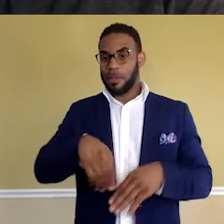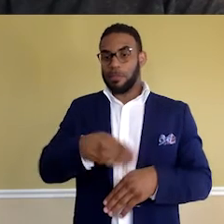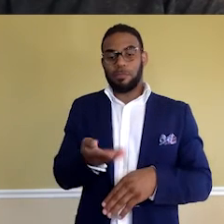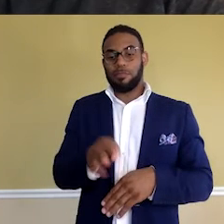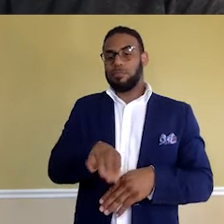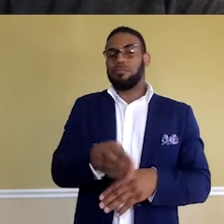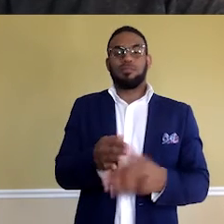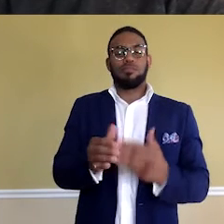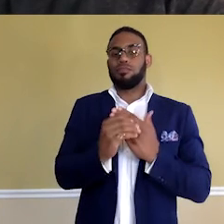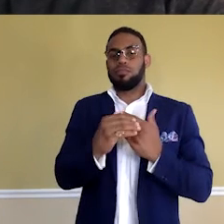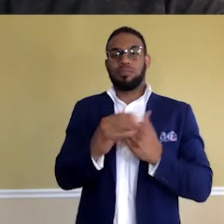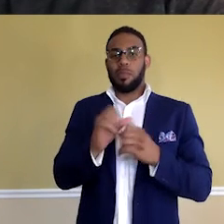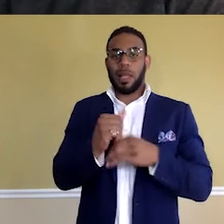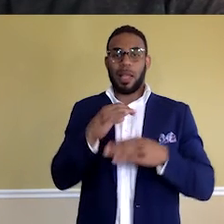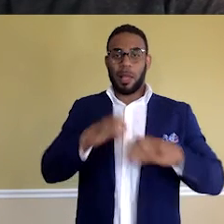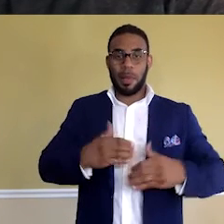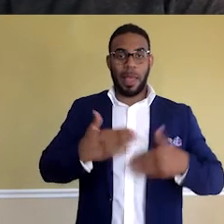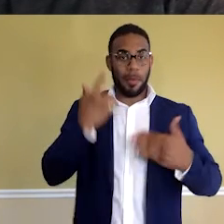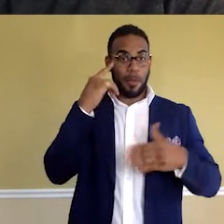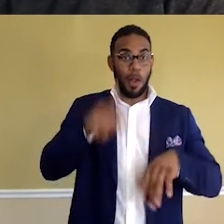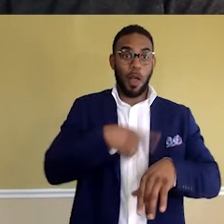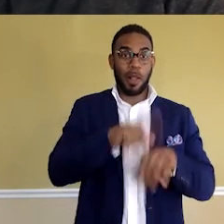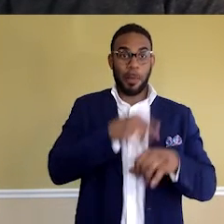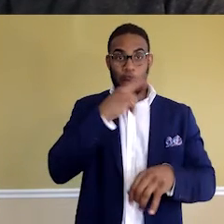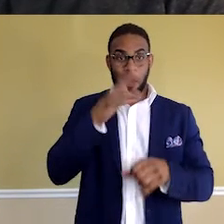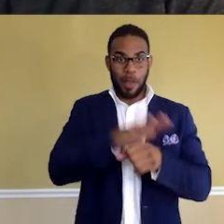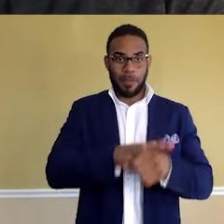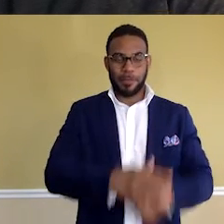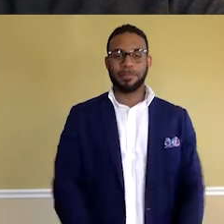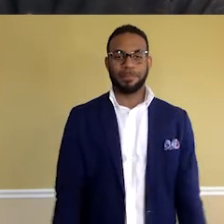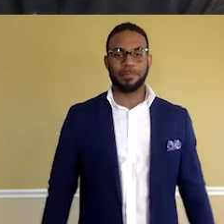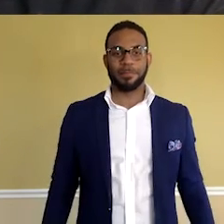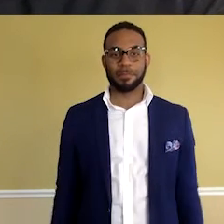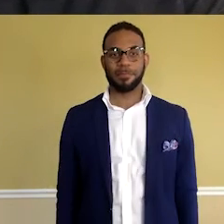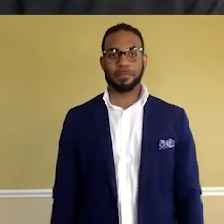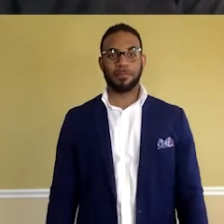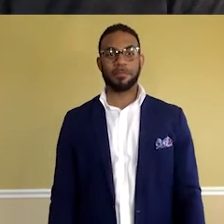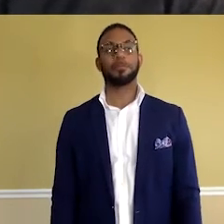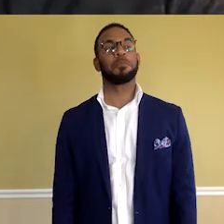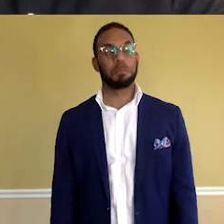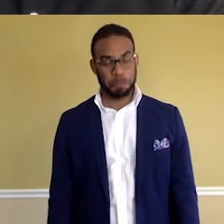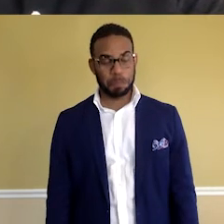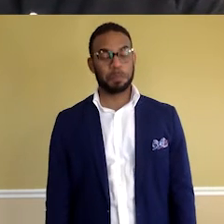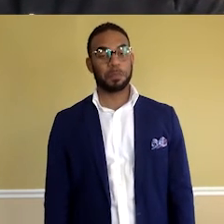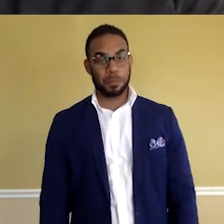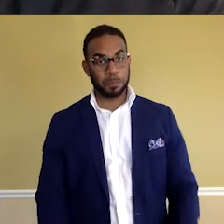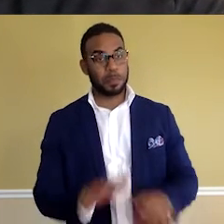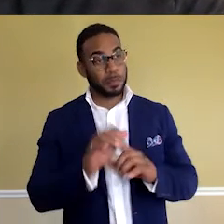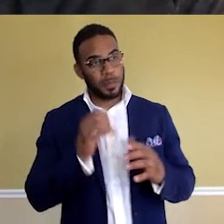making customers happy for a long time in the restaurant field. That's awesome. So why tech?